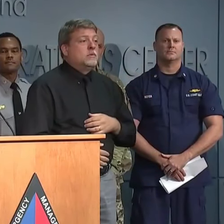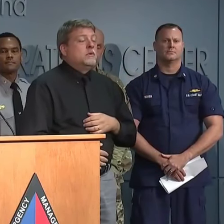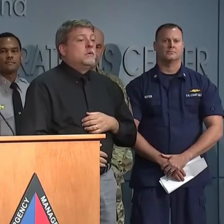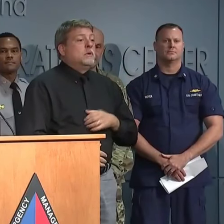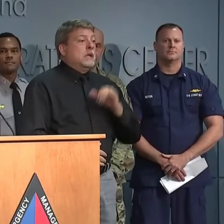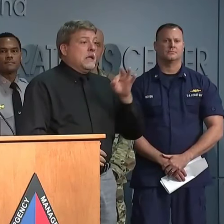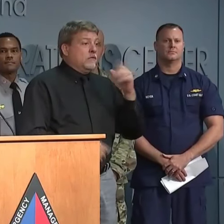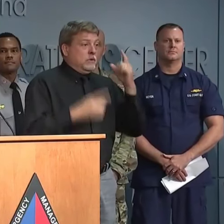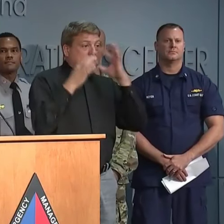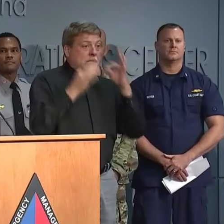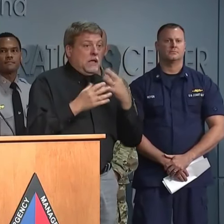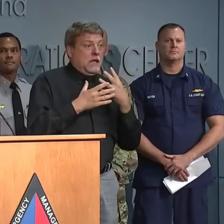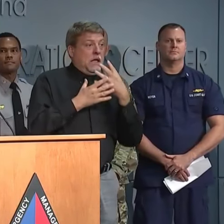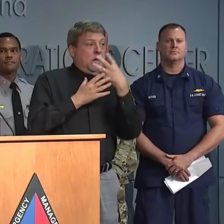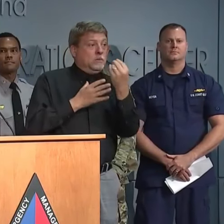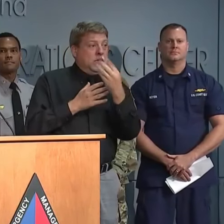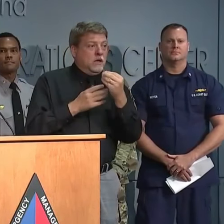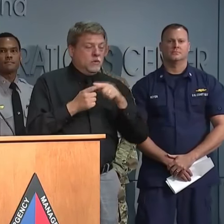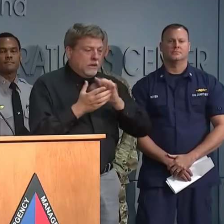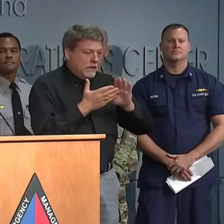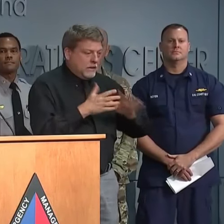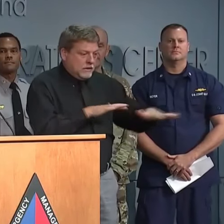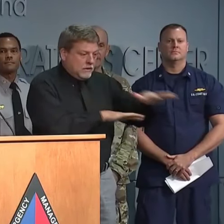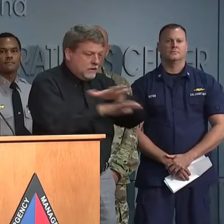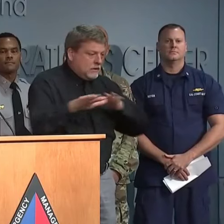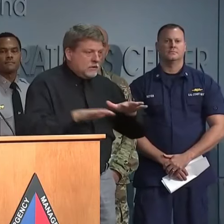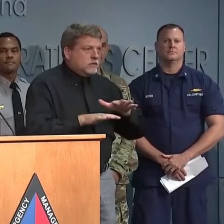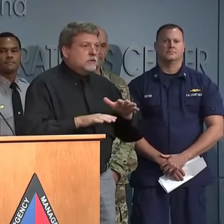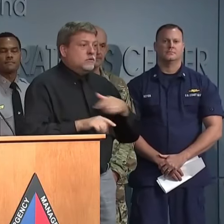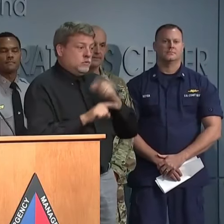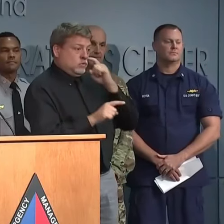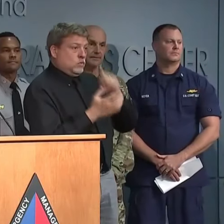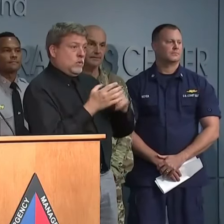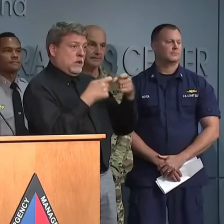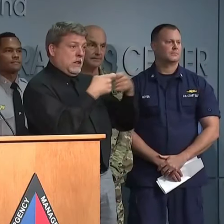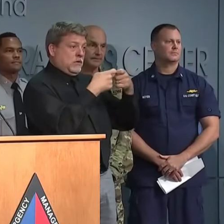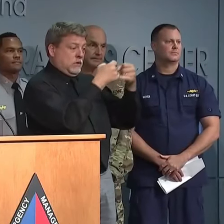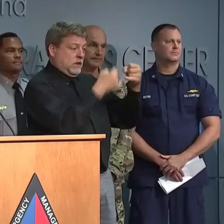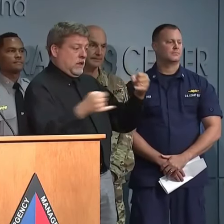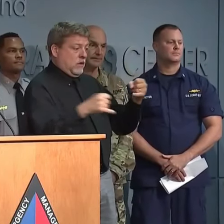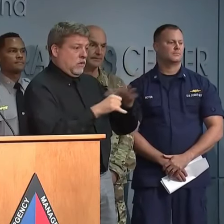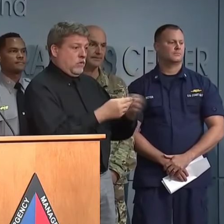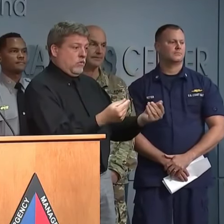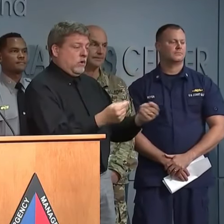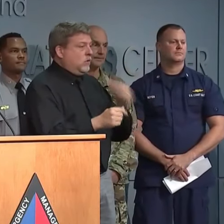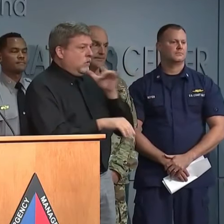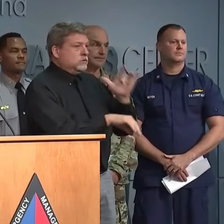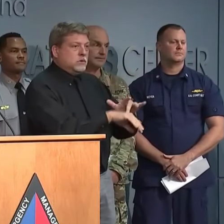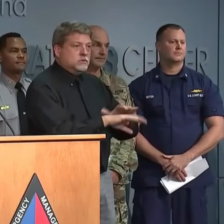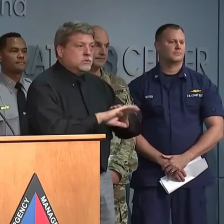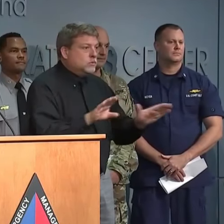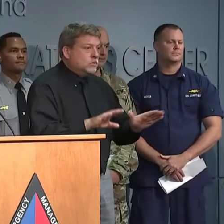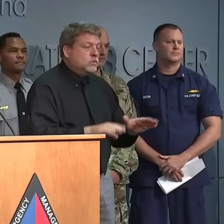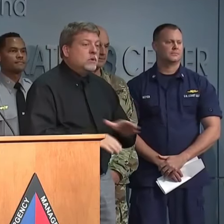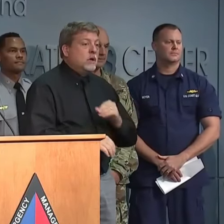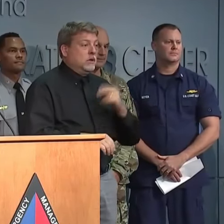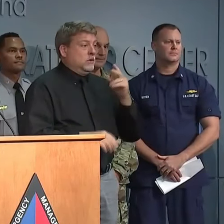up. Never approach a downed power line and of course, don't drive through water.